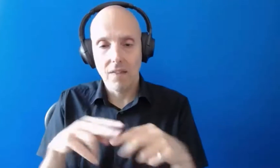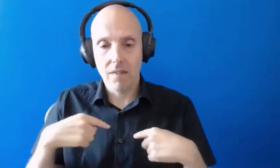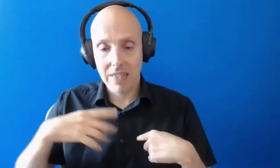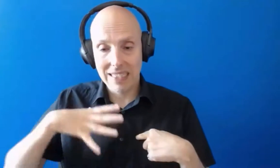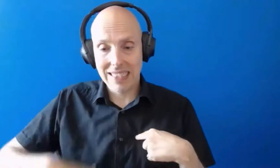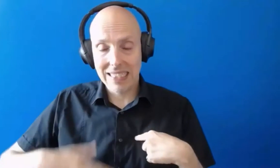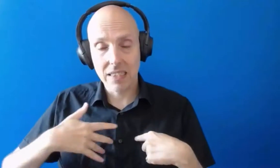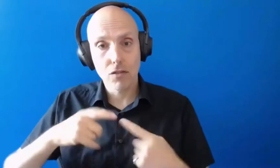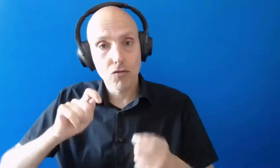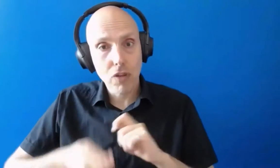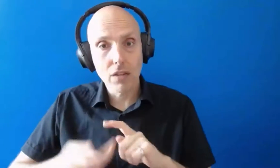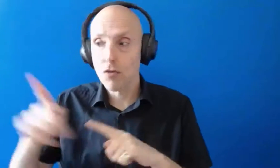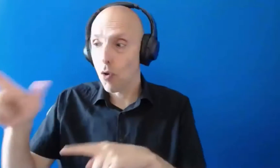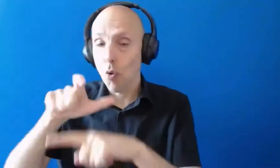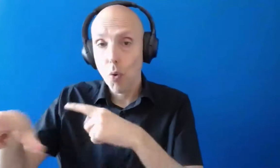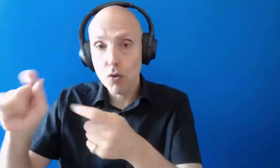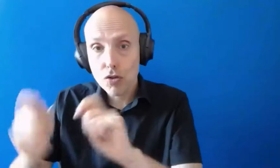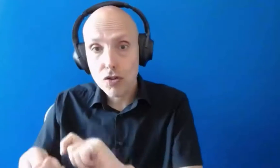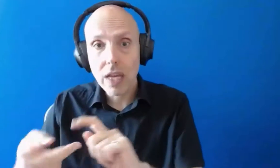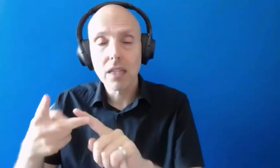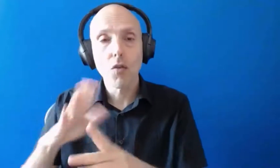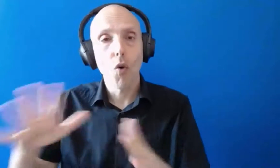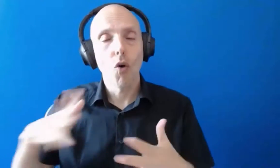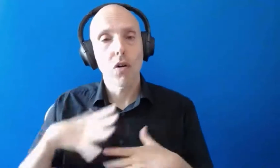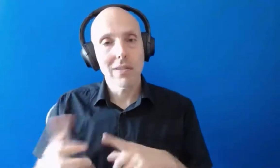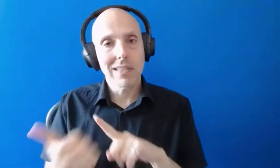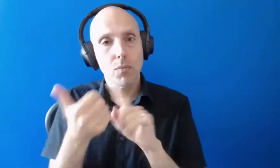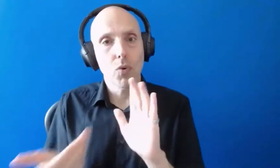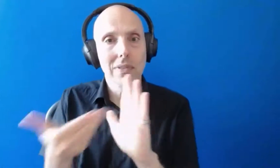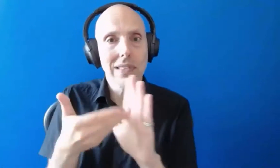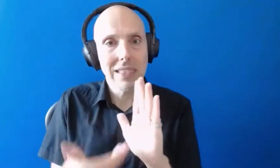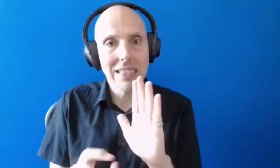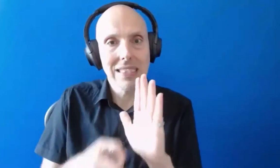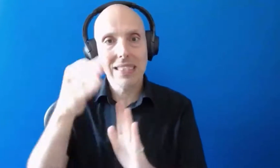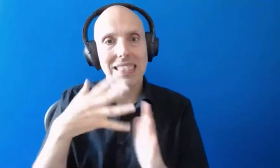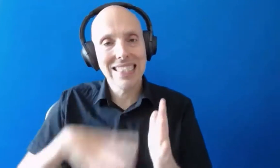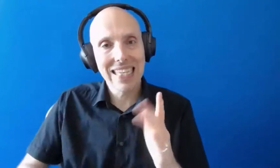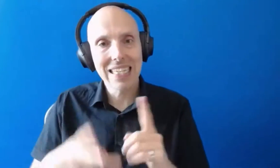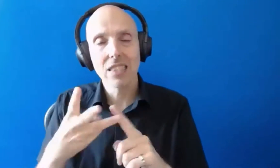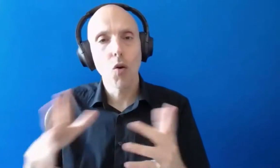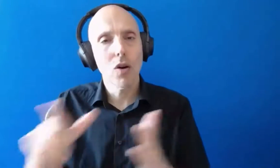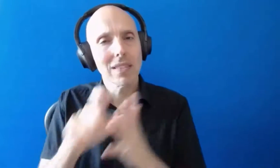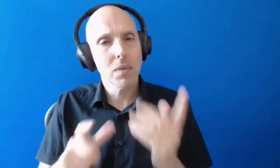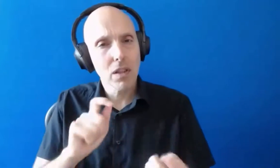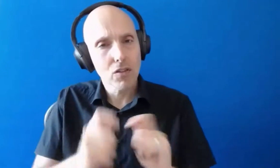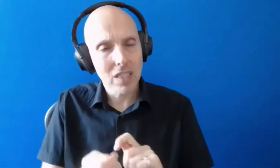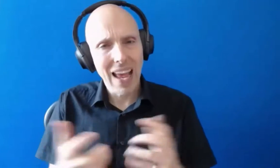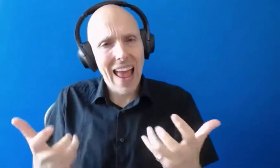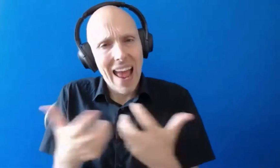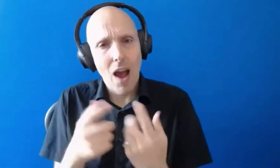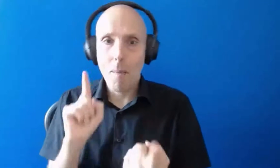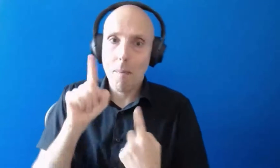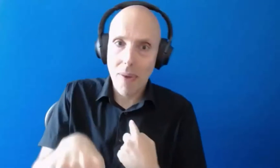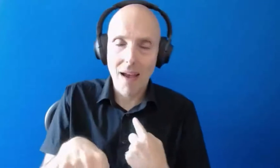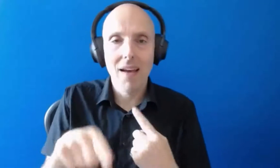changes you realize you need more support or that your disability changes in some way how can you go back through that